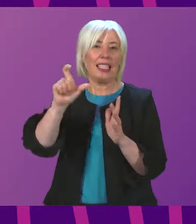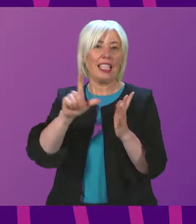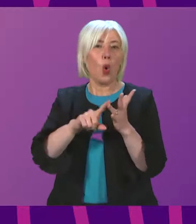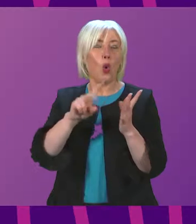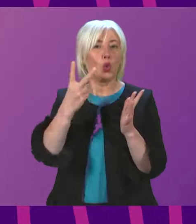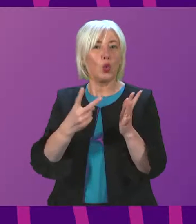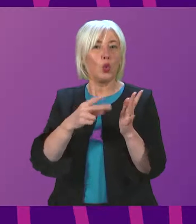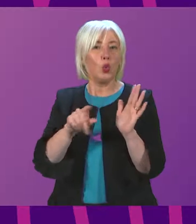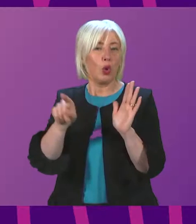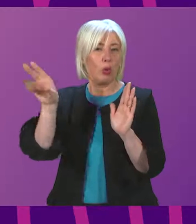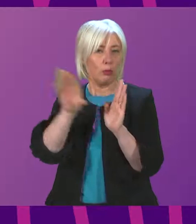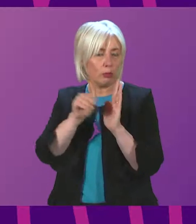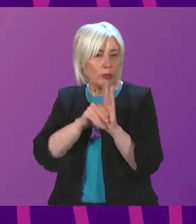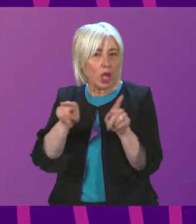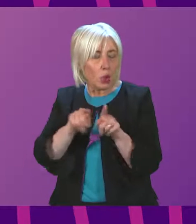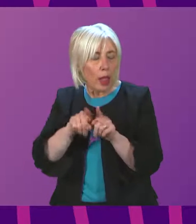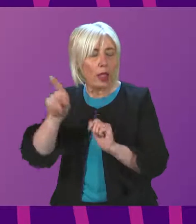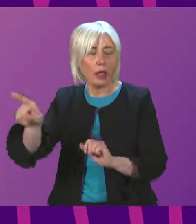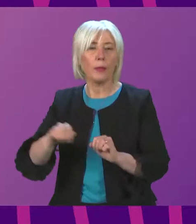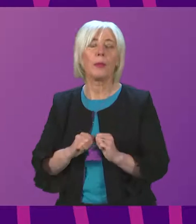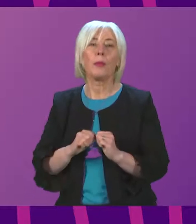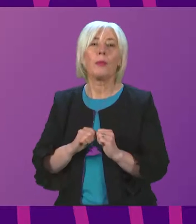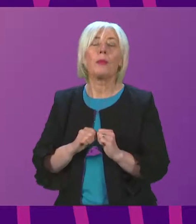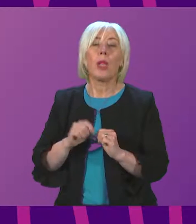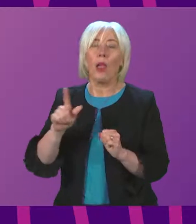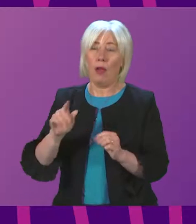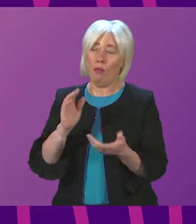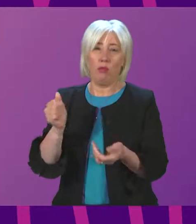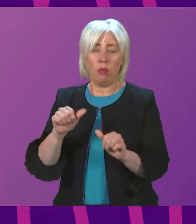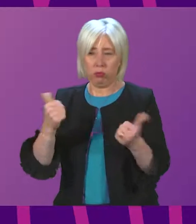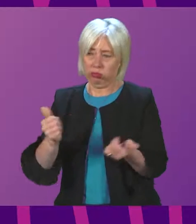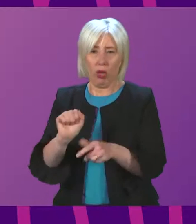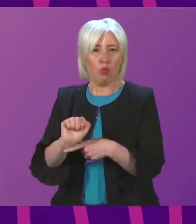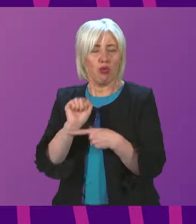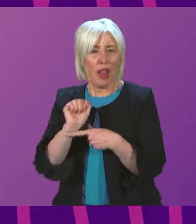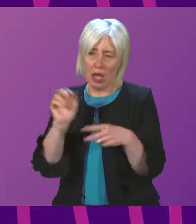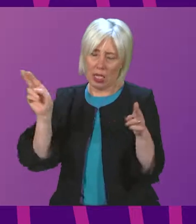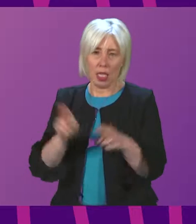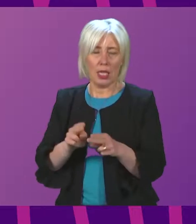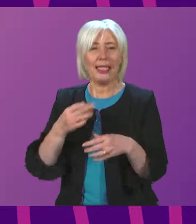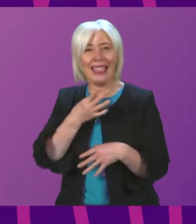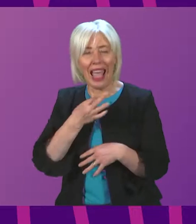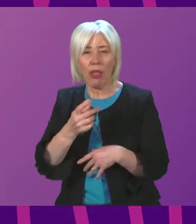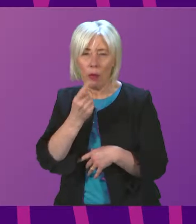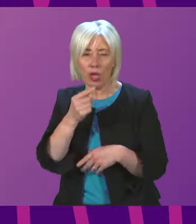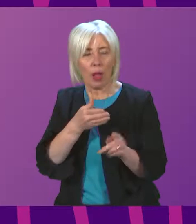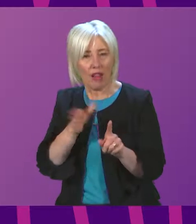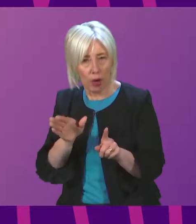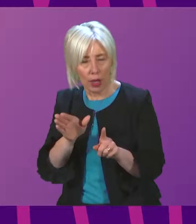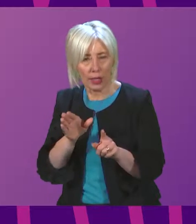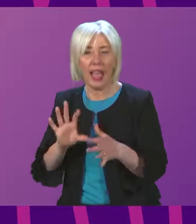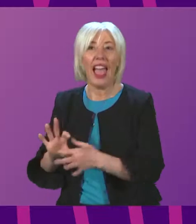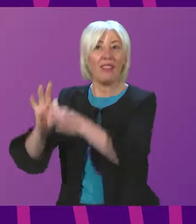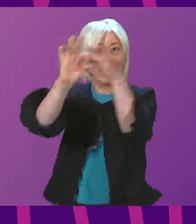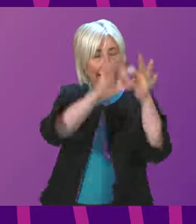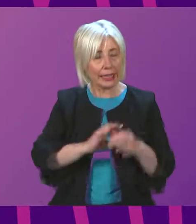or fire. These alarms will support greater fire safety and prevent avoidable death. An interlinked alarm means that